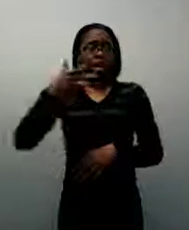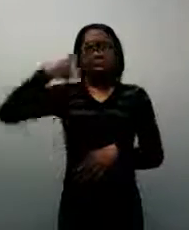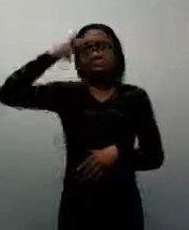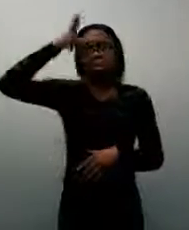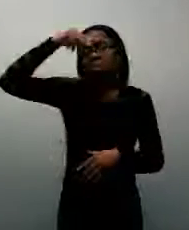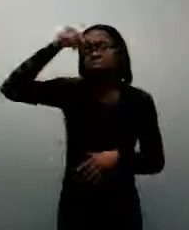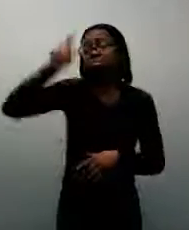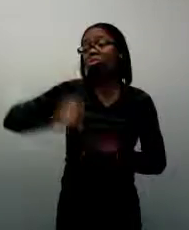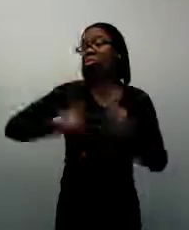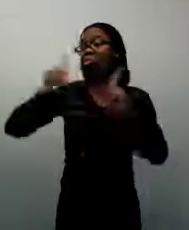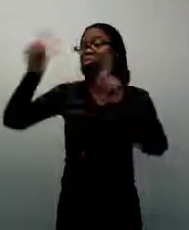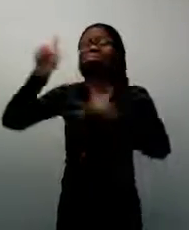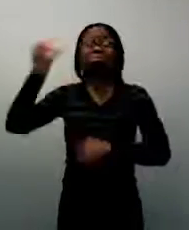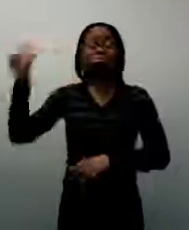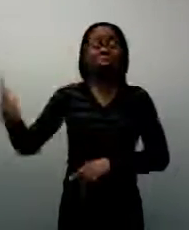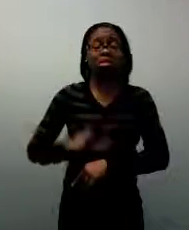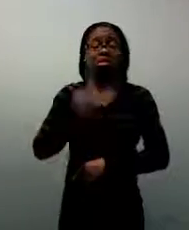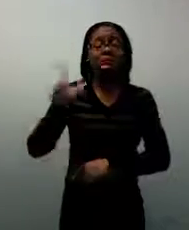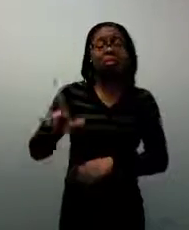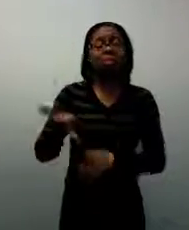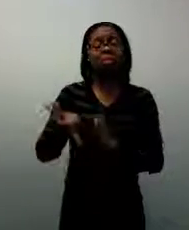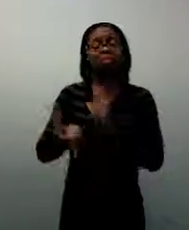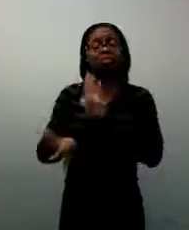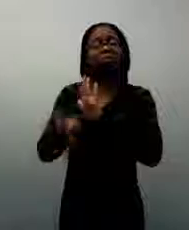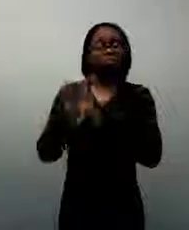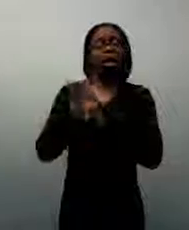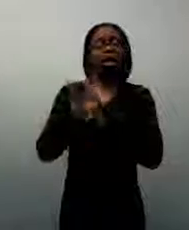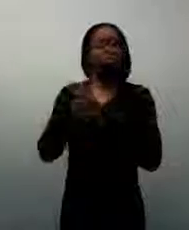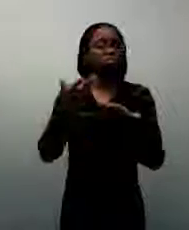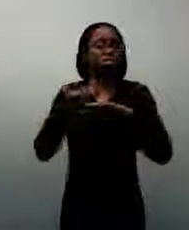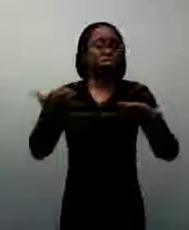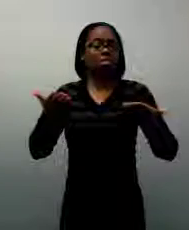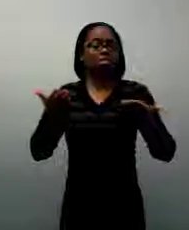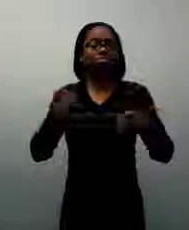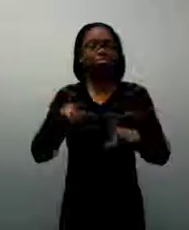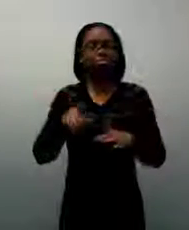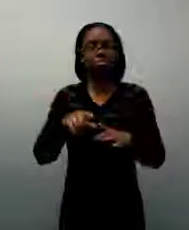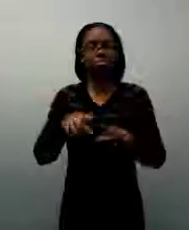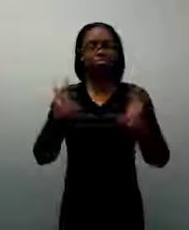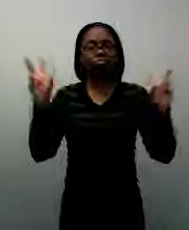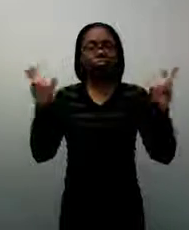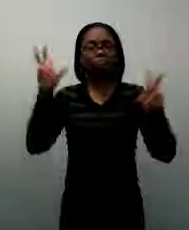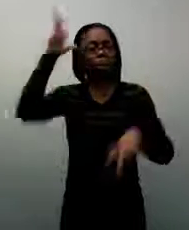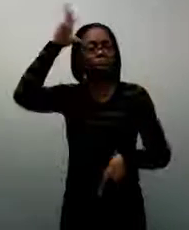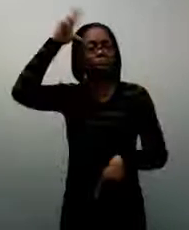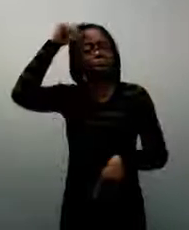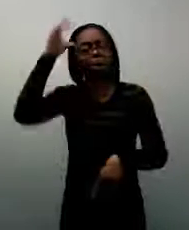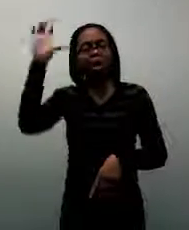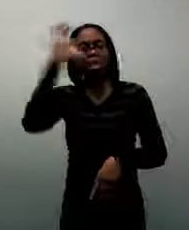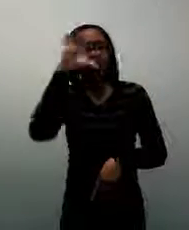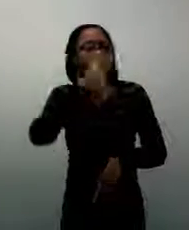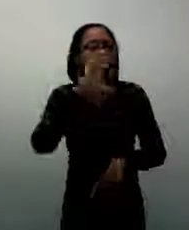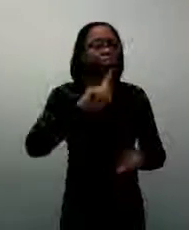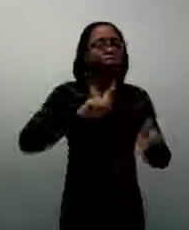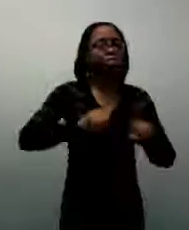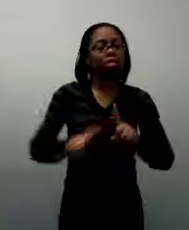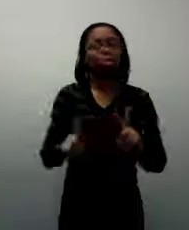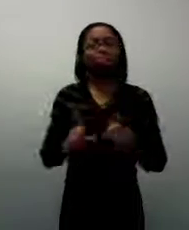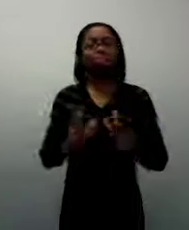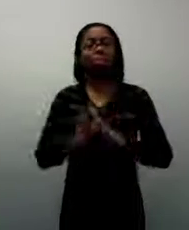the library and find books about horses. Let them search through the different books and see what they can find. And it's almost like a treasure hunt